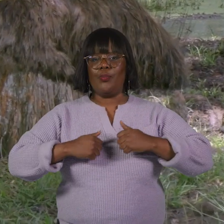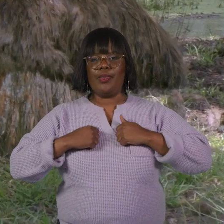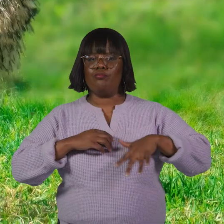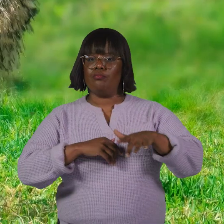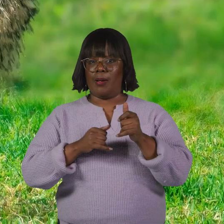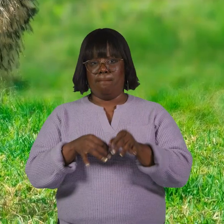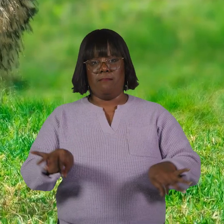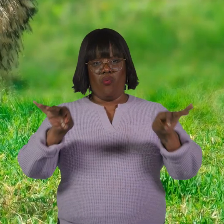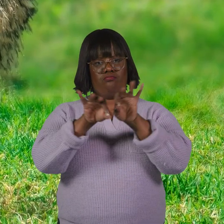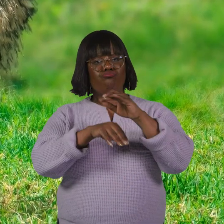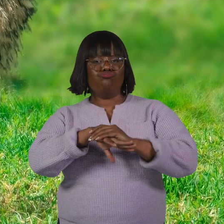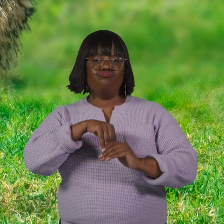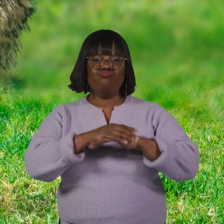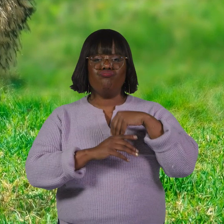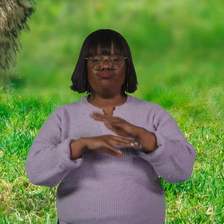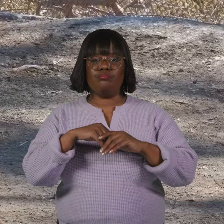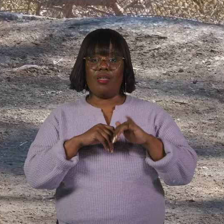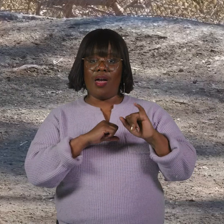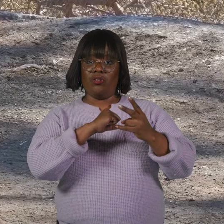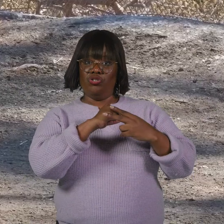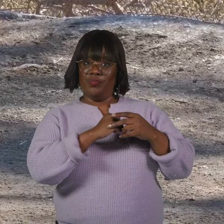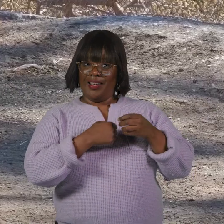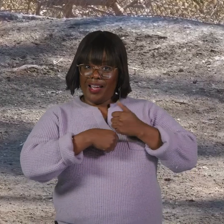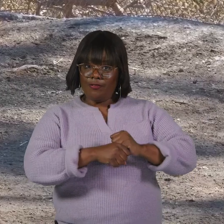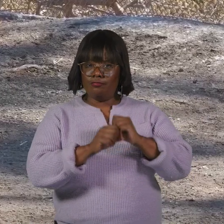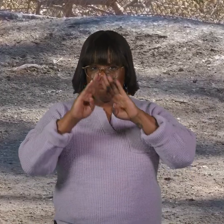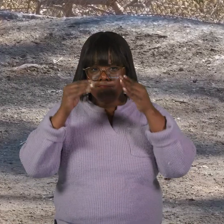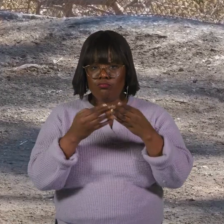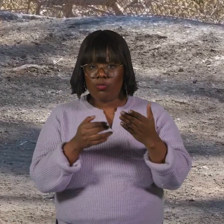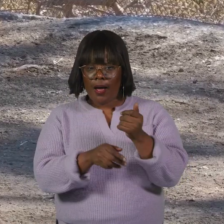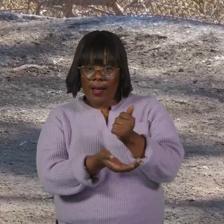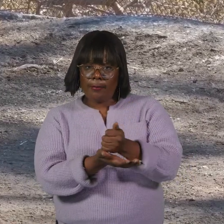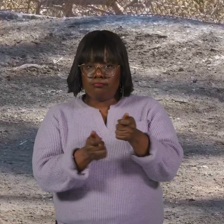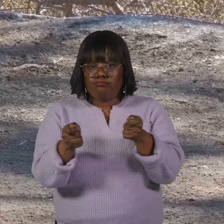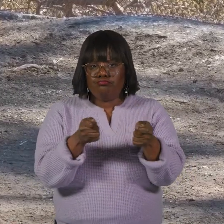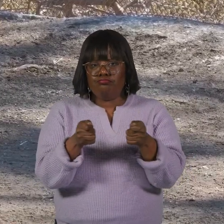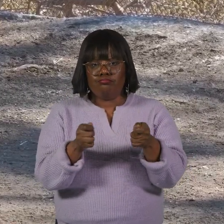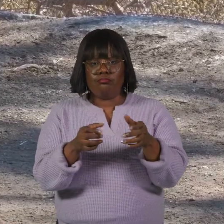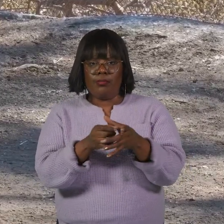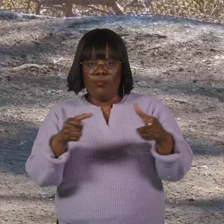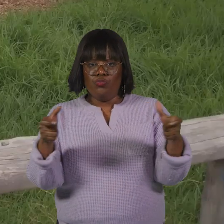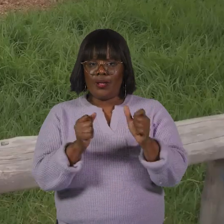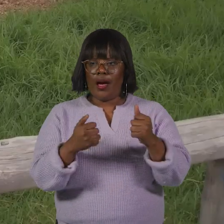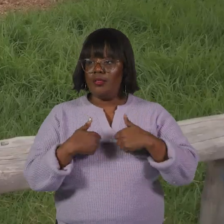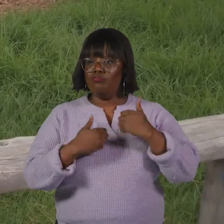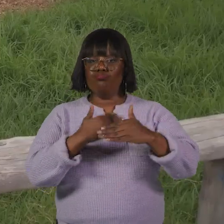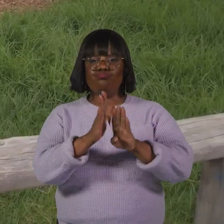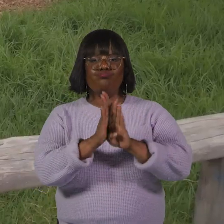are still important. Conservation efforts focus on stabilizing their populations so that they thrive in the